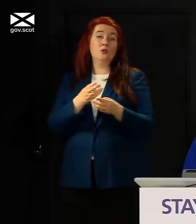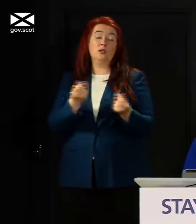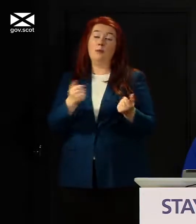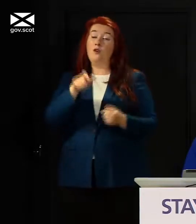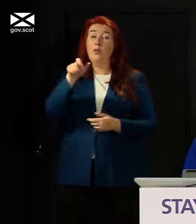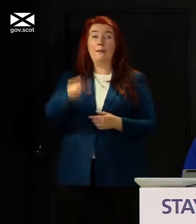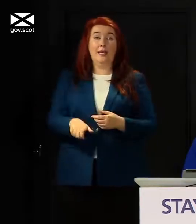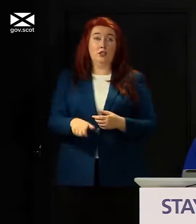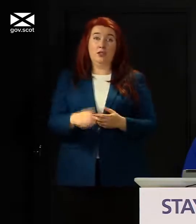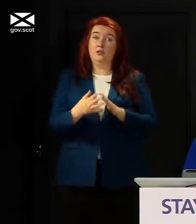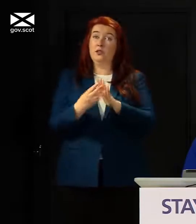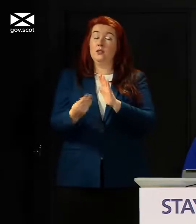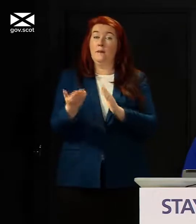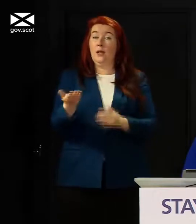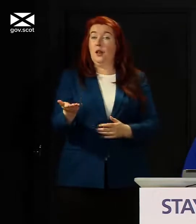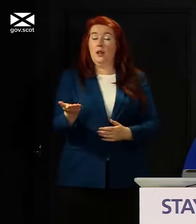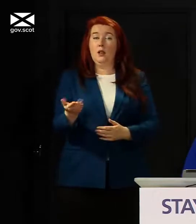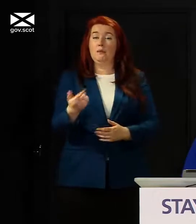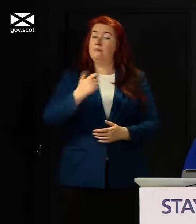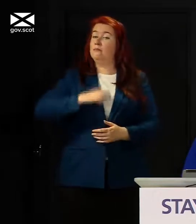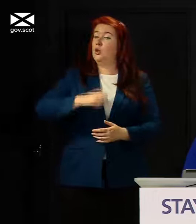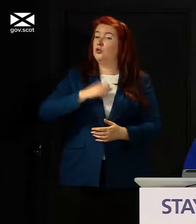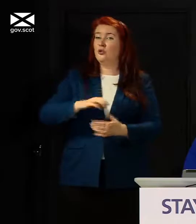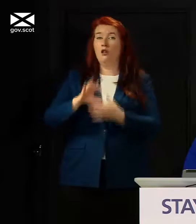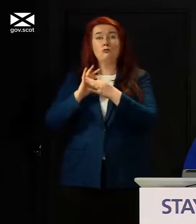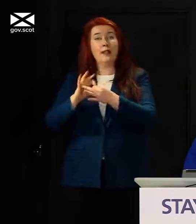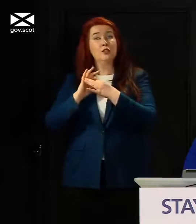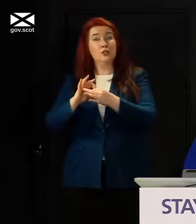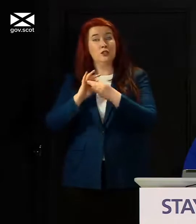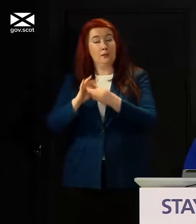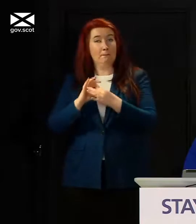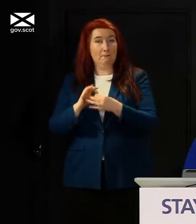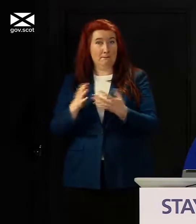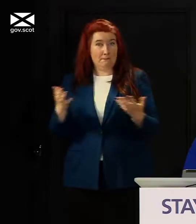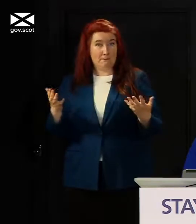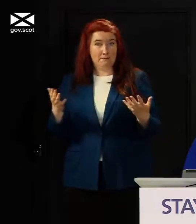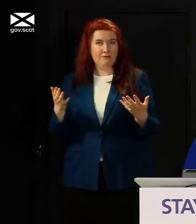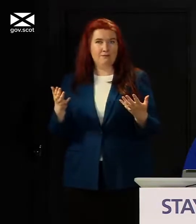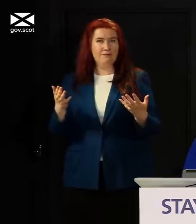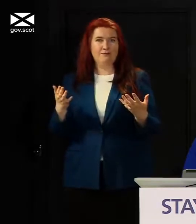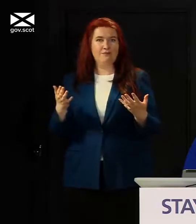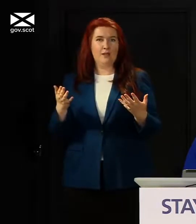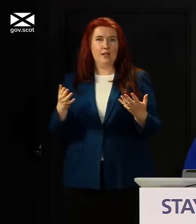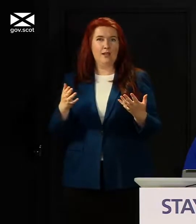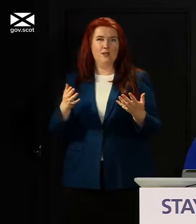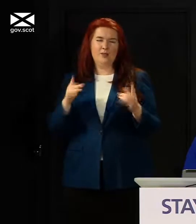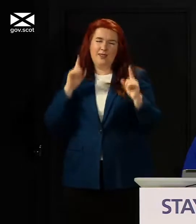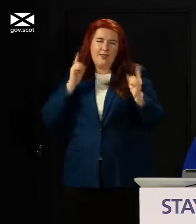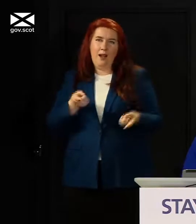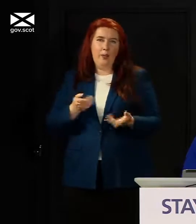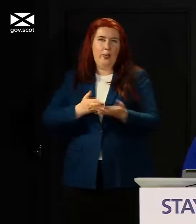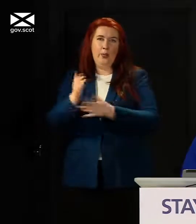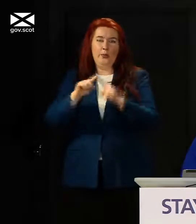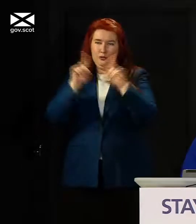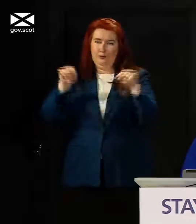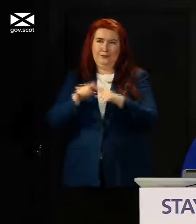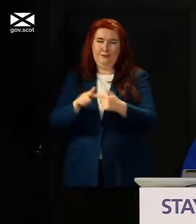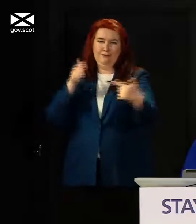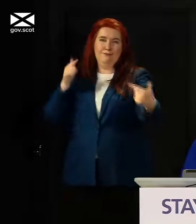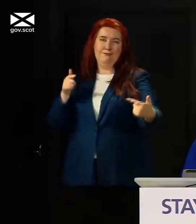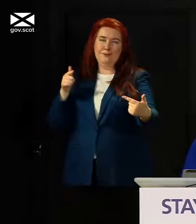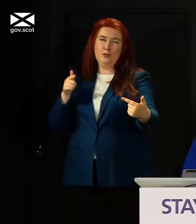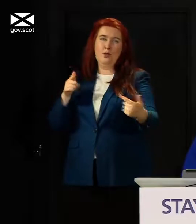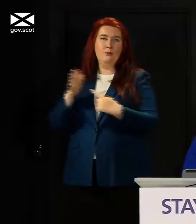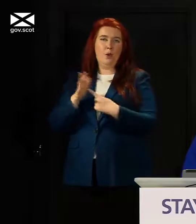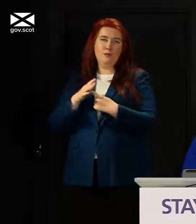the patient that a personal relationship that is not transmitted through a screen is equally important